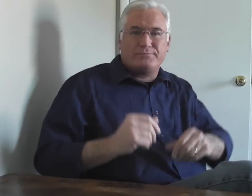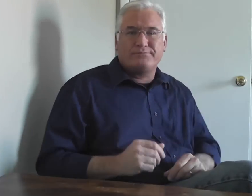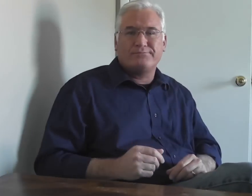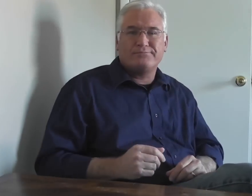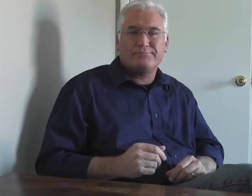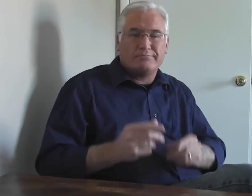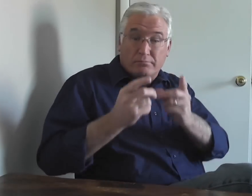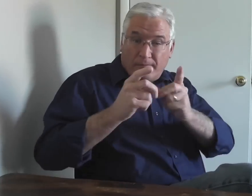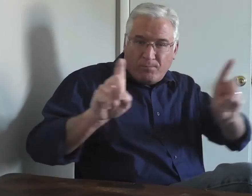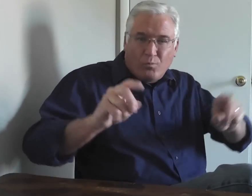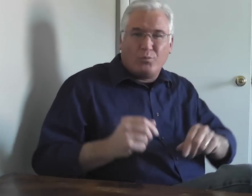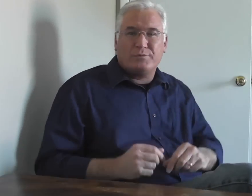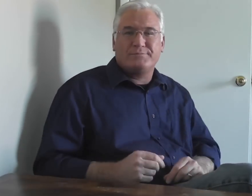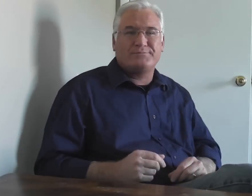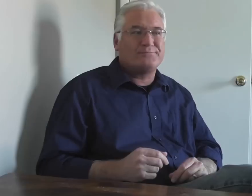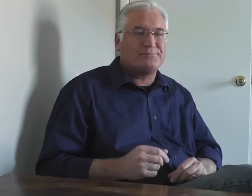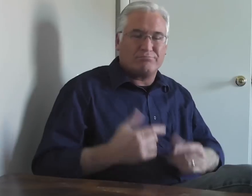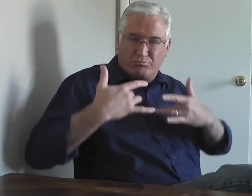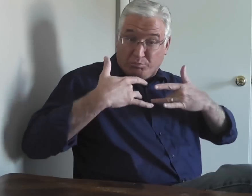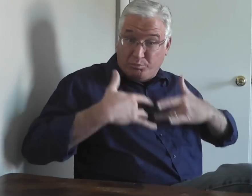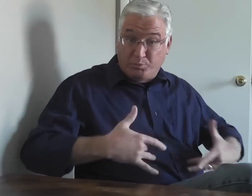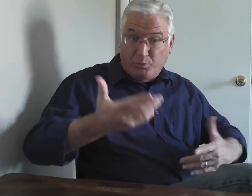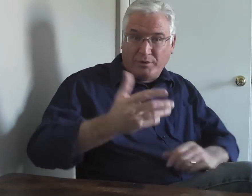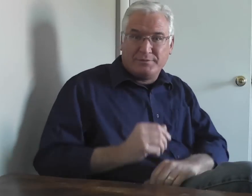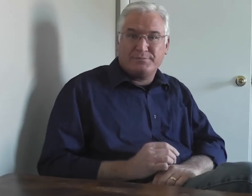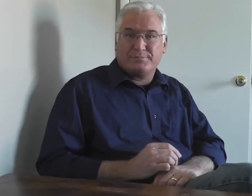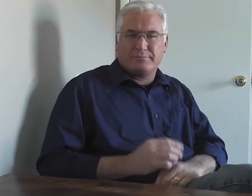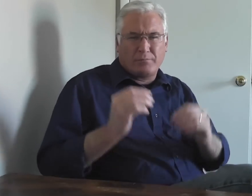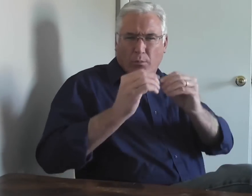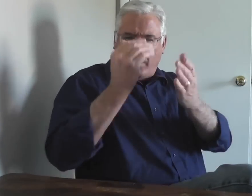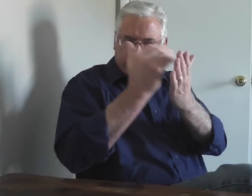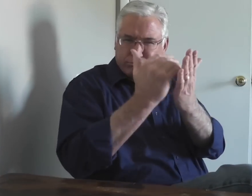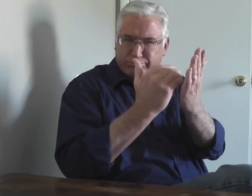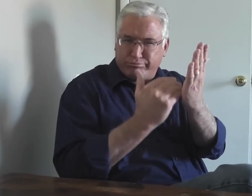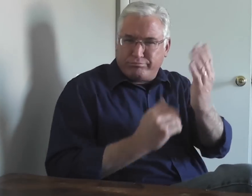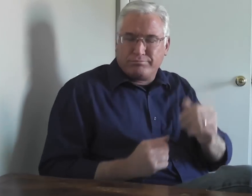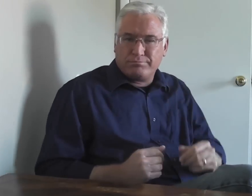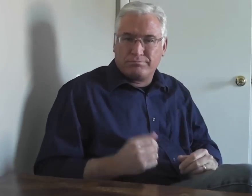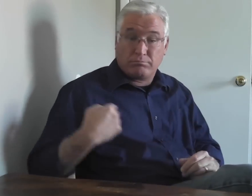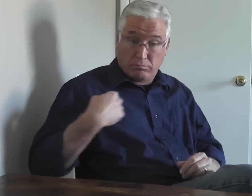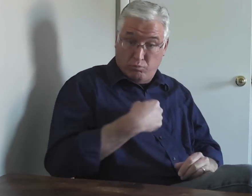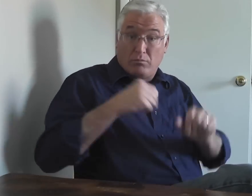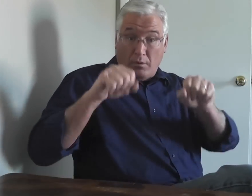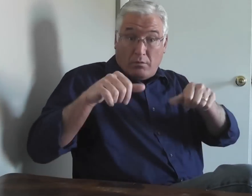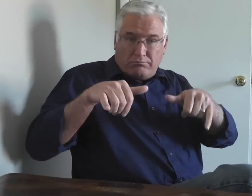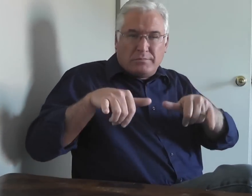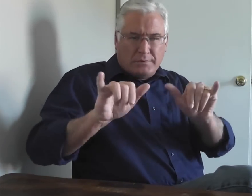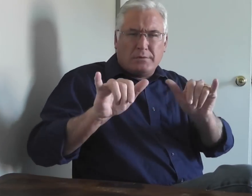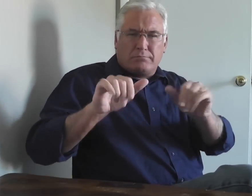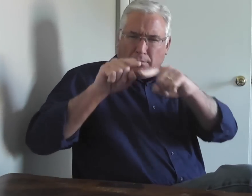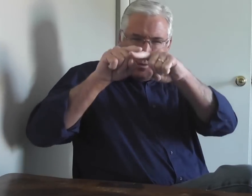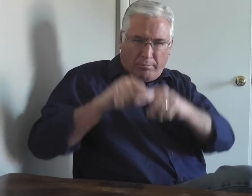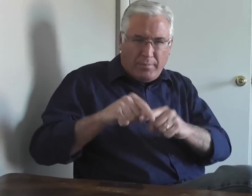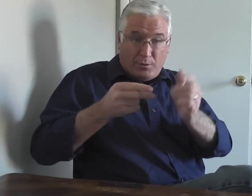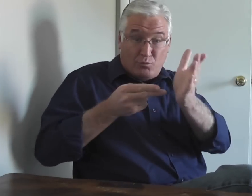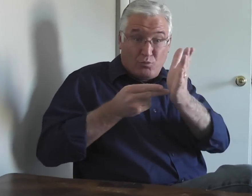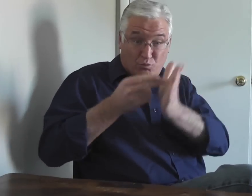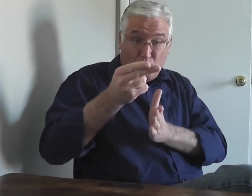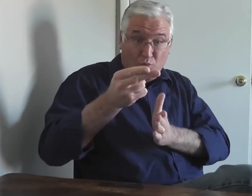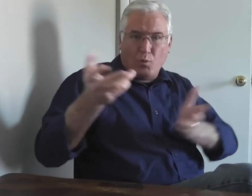Loss of a job or divorce or depression. The list goes on and on. We can still